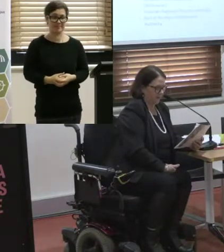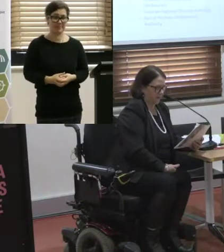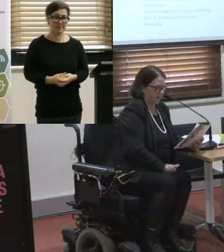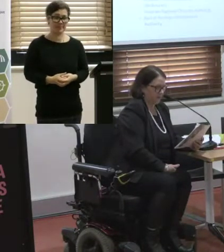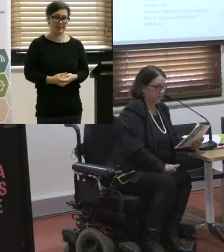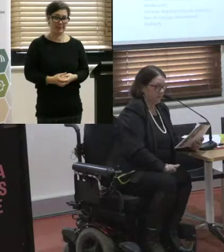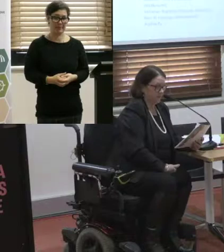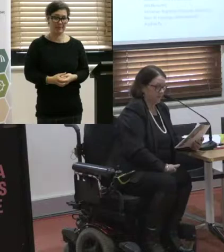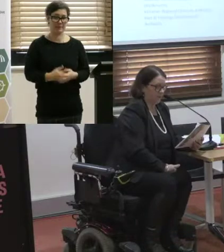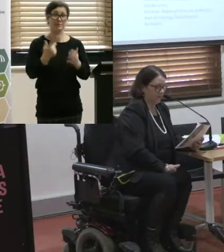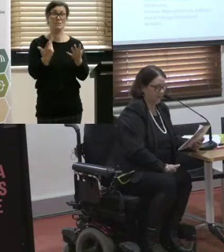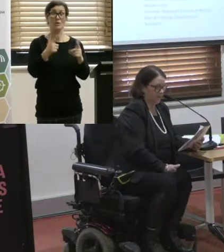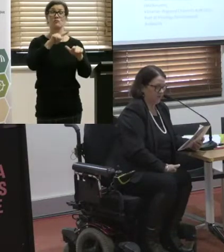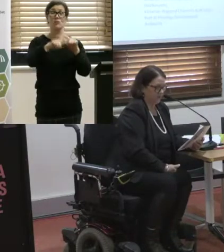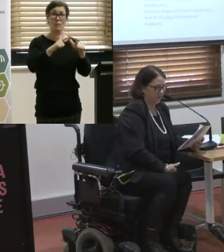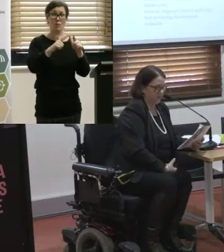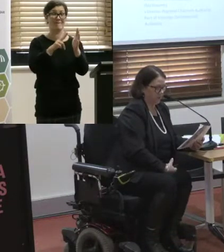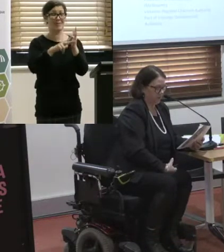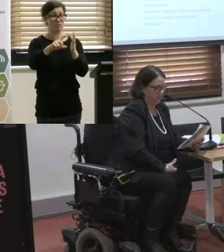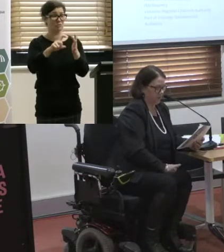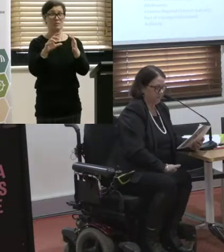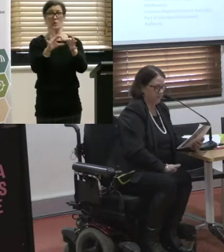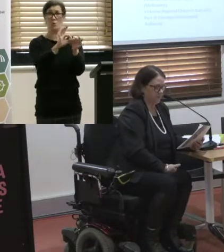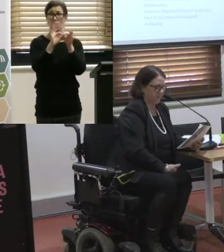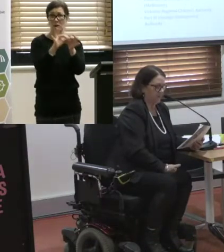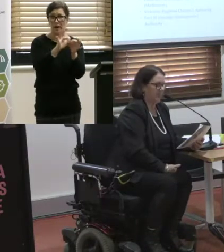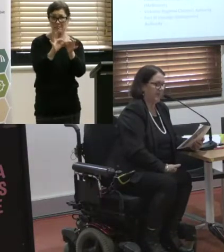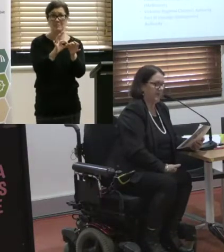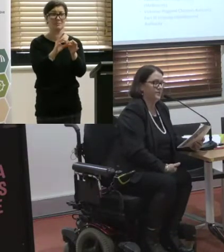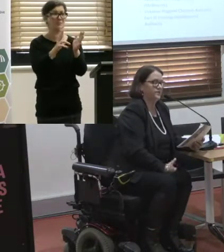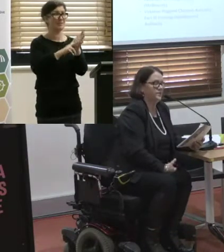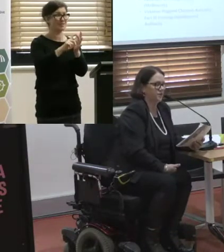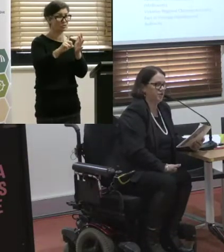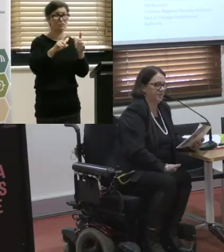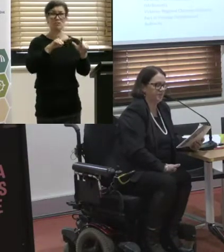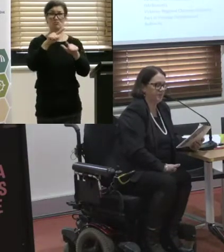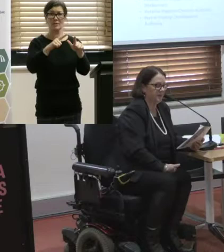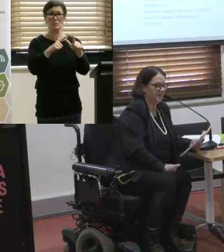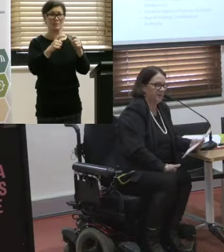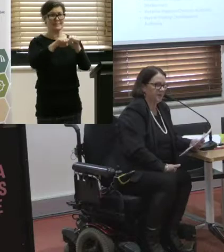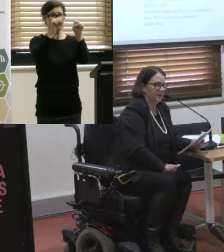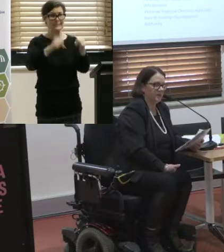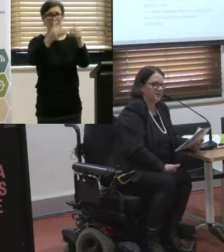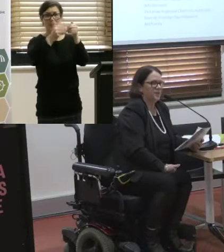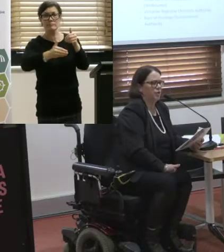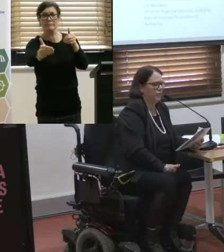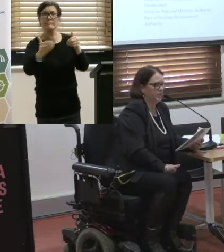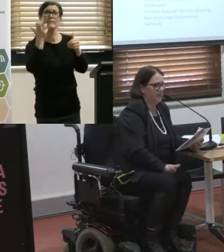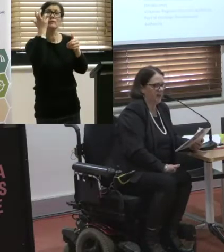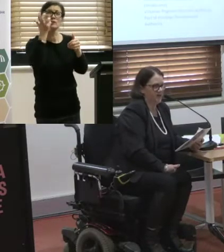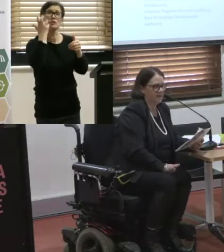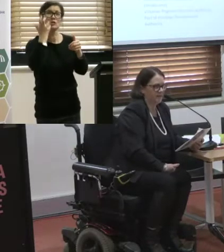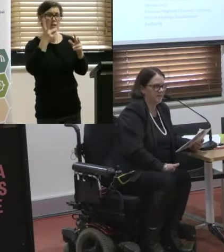And Transport Victoria coordinates Victoria's growing transport system and plans for its future. This is a